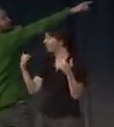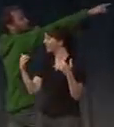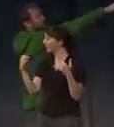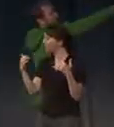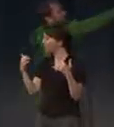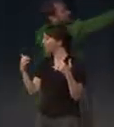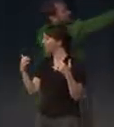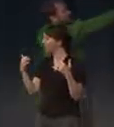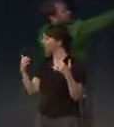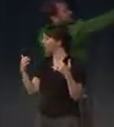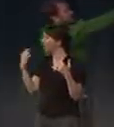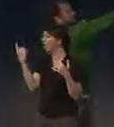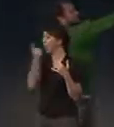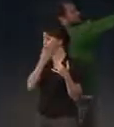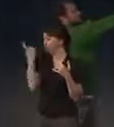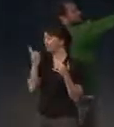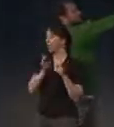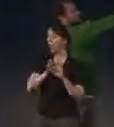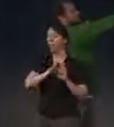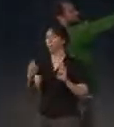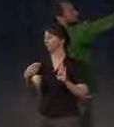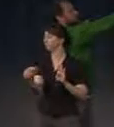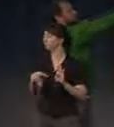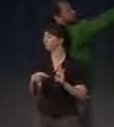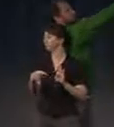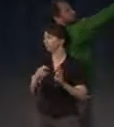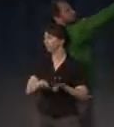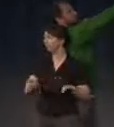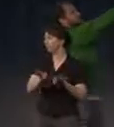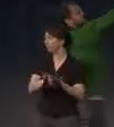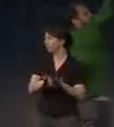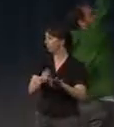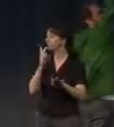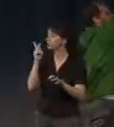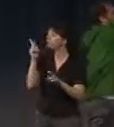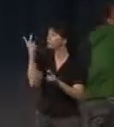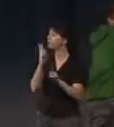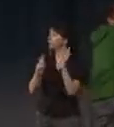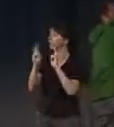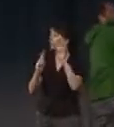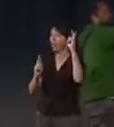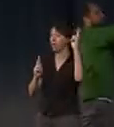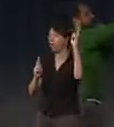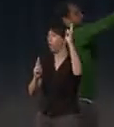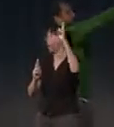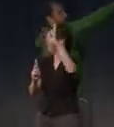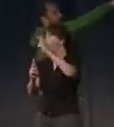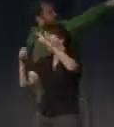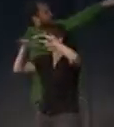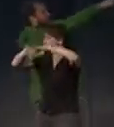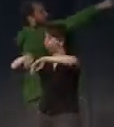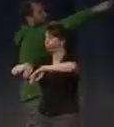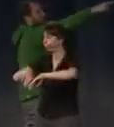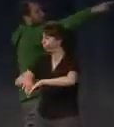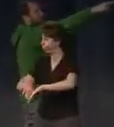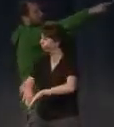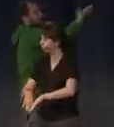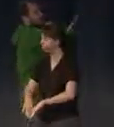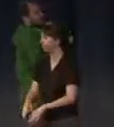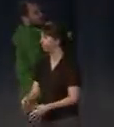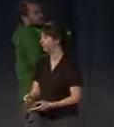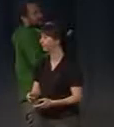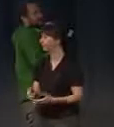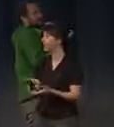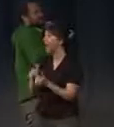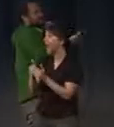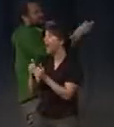Always take care that there is an open, the door open on the left. You see two persons, then they run. Everybody drag to the hole. And